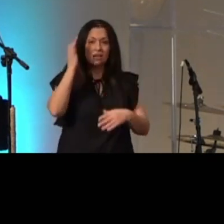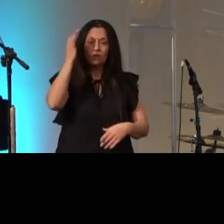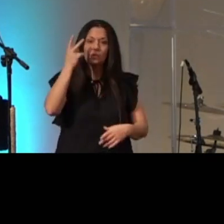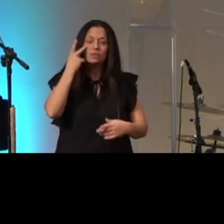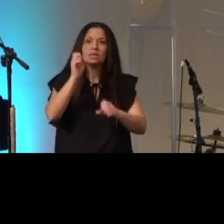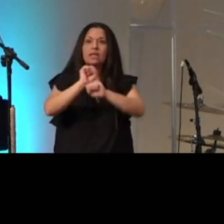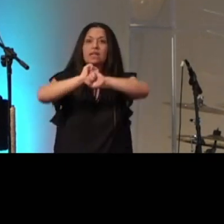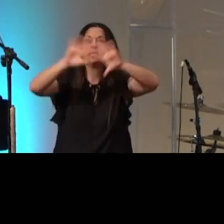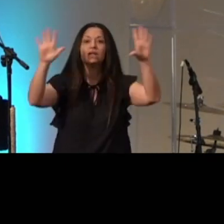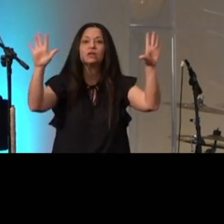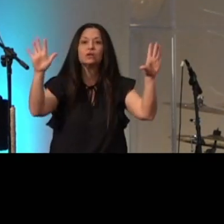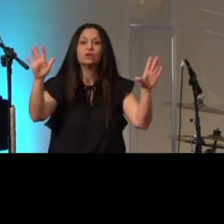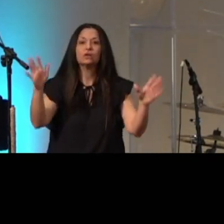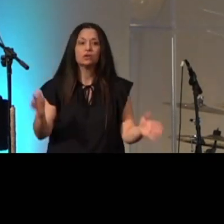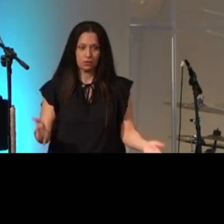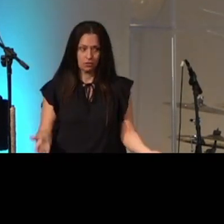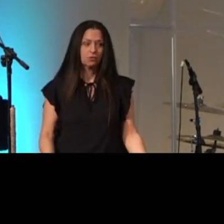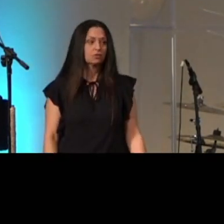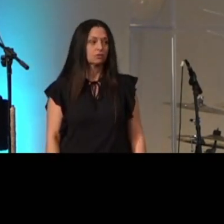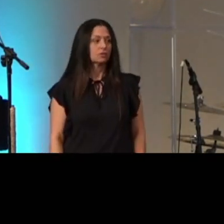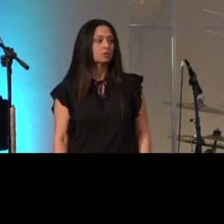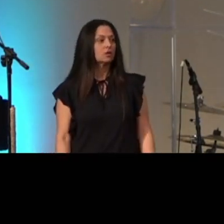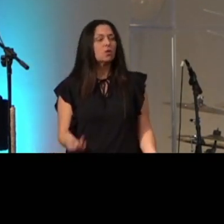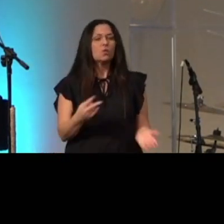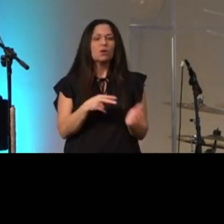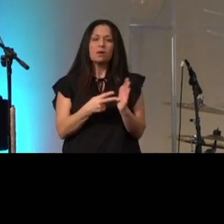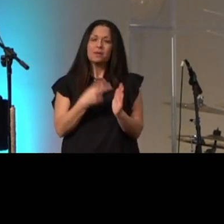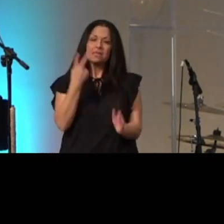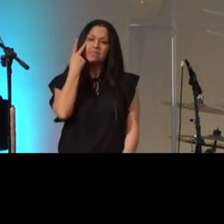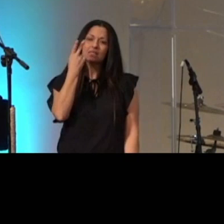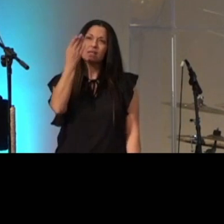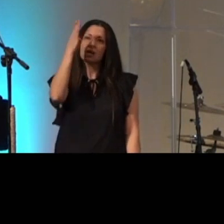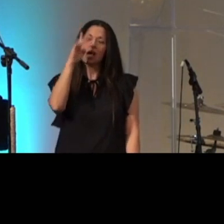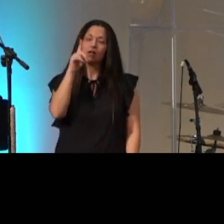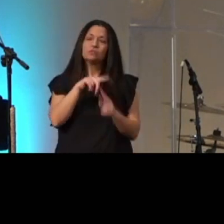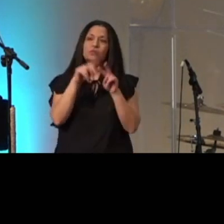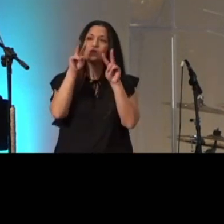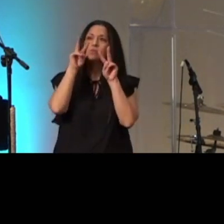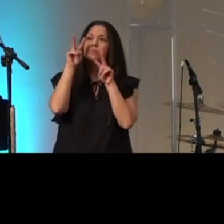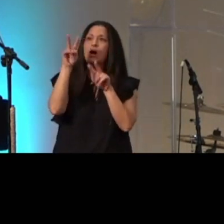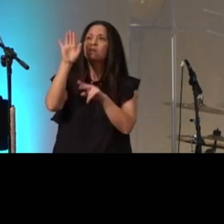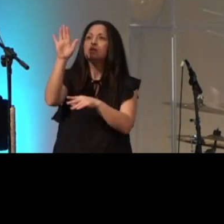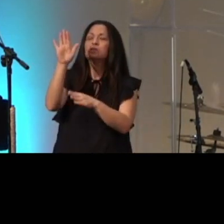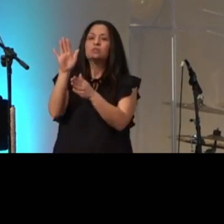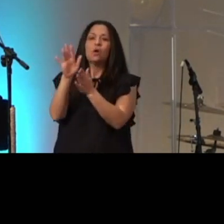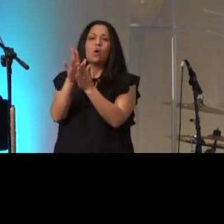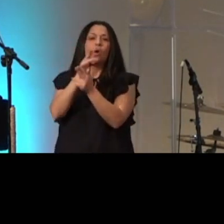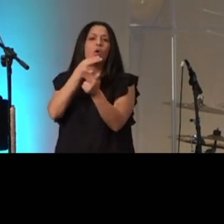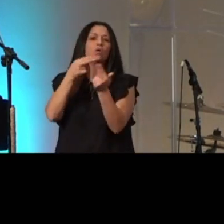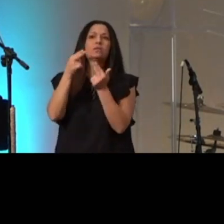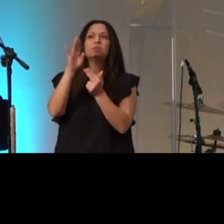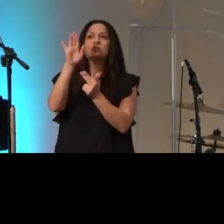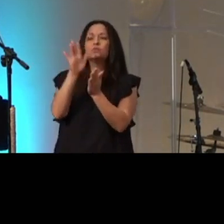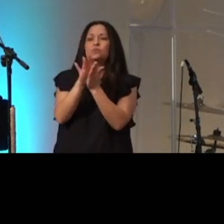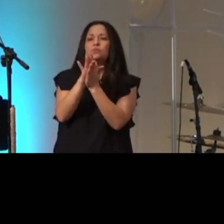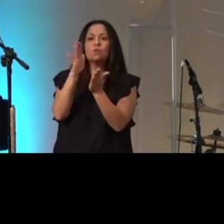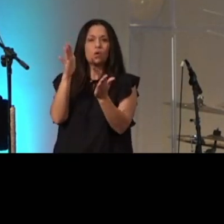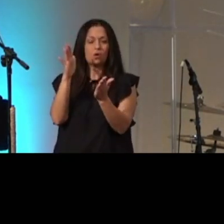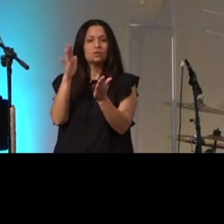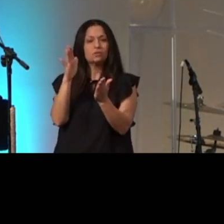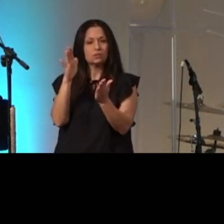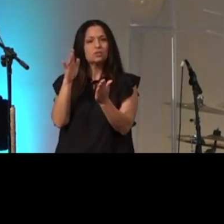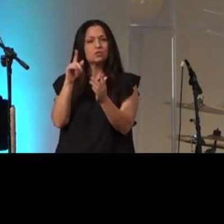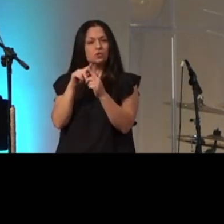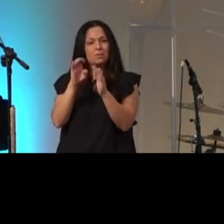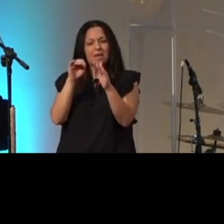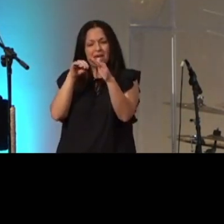glory and holiness to be comforted by his grace to be admitted into his presence think about